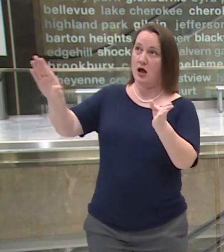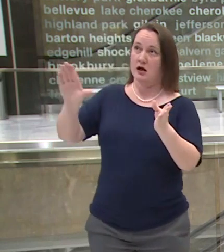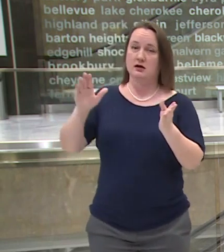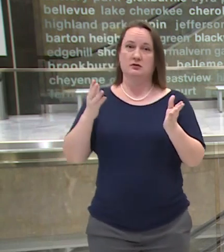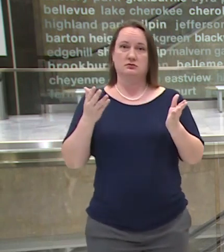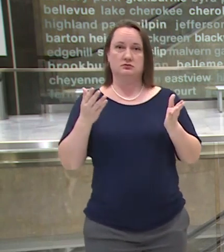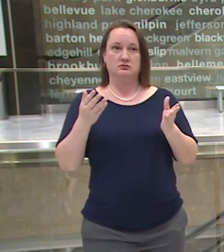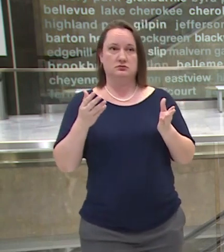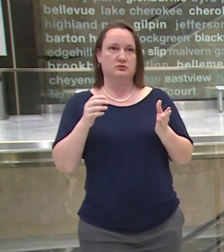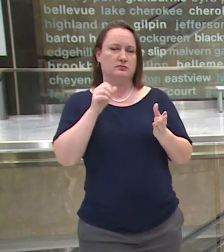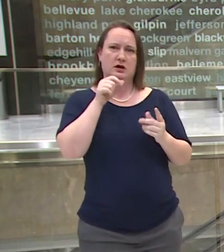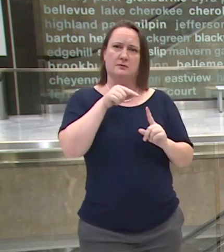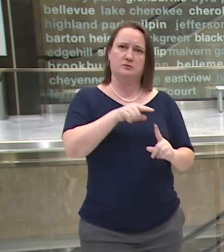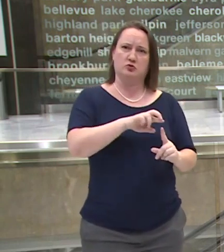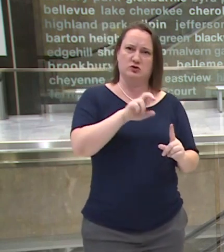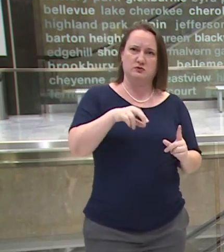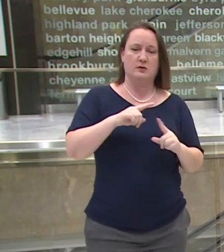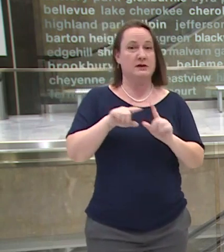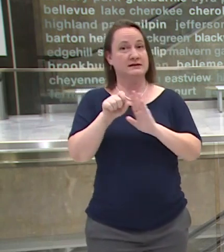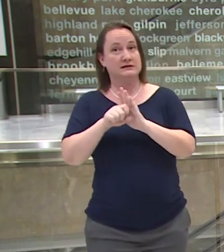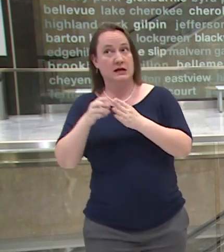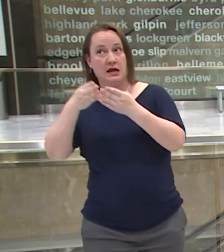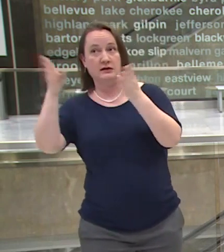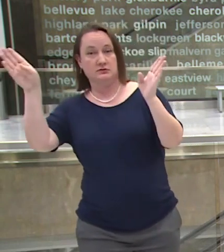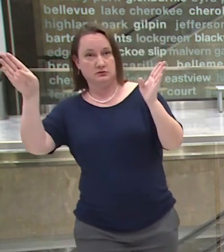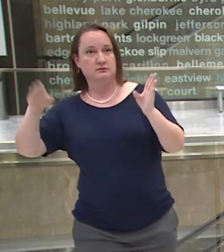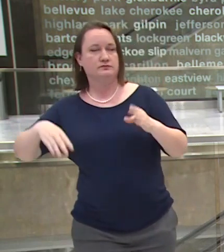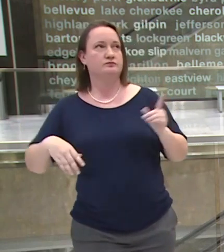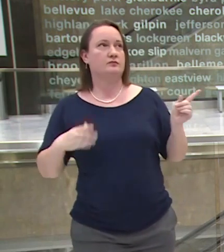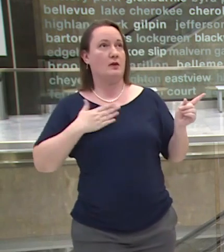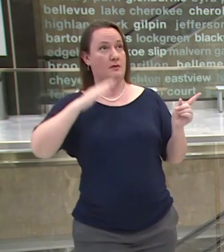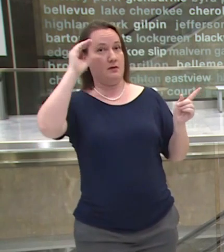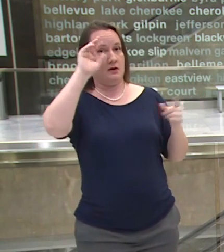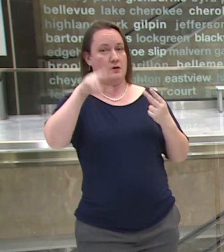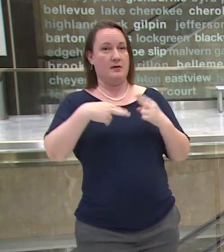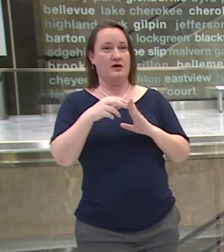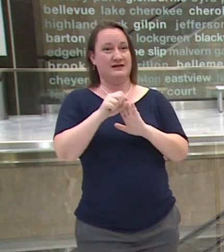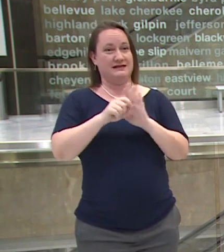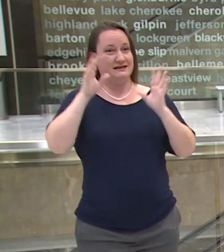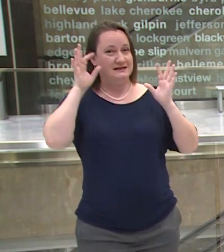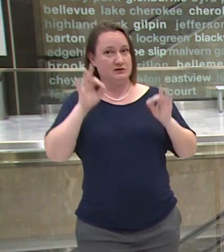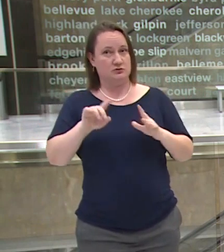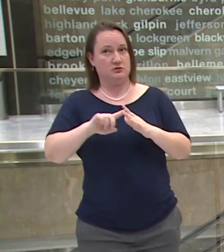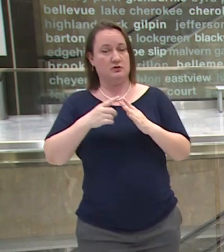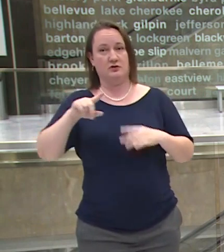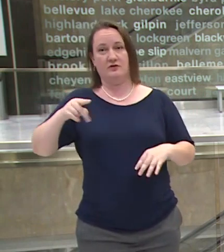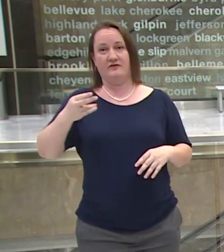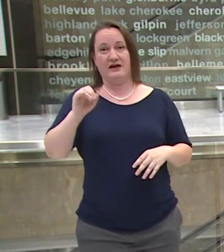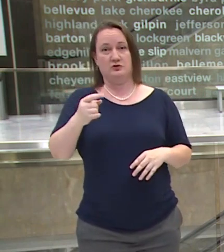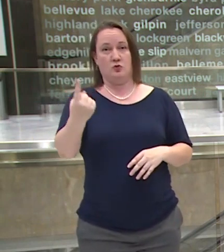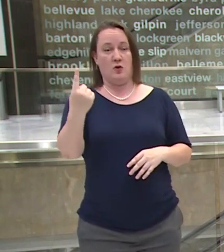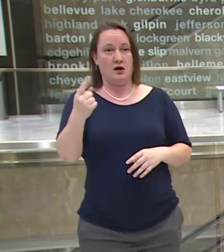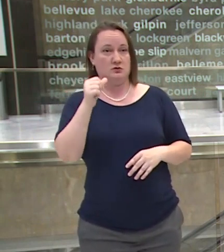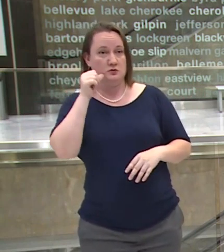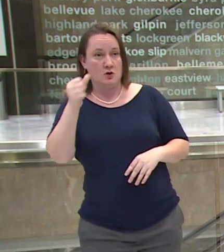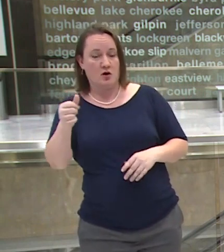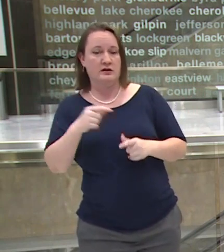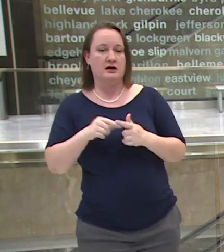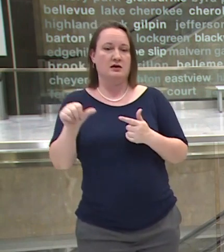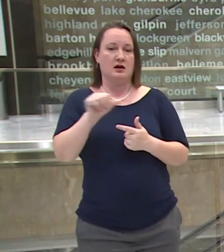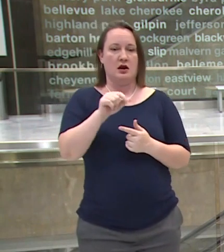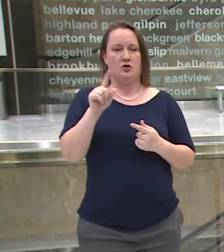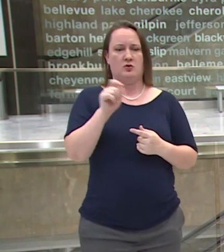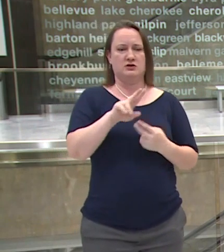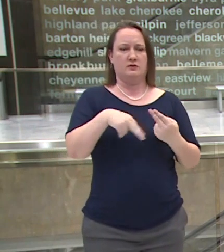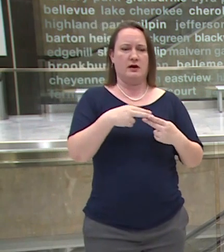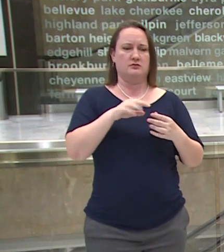What is my opinion on the state's decision to move into phase one tomorrow and then there's another question about the uncertainty around